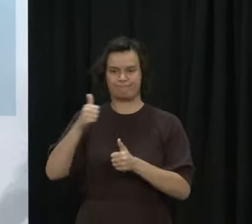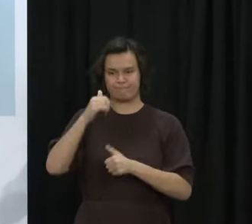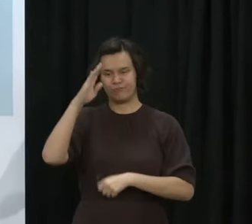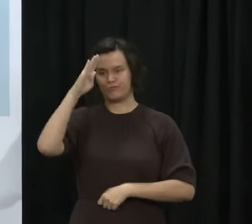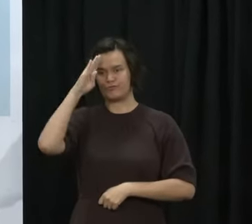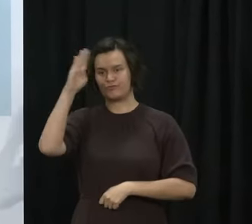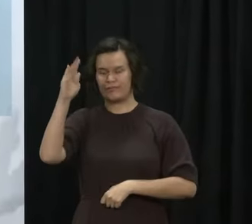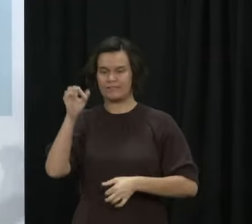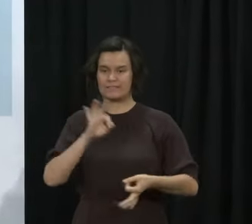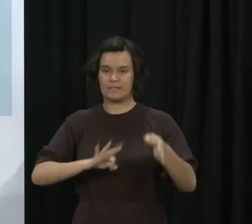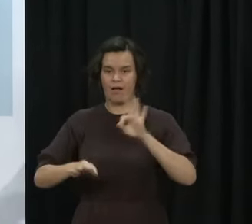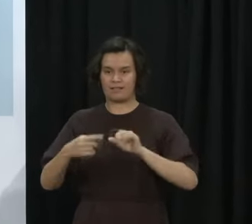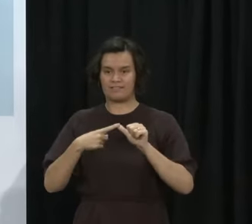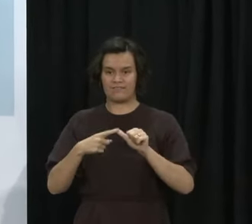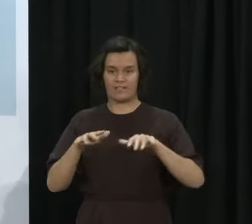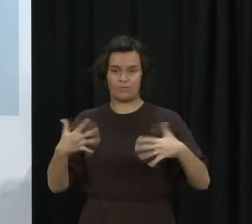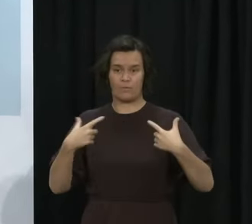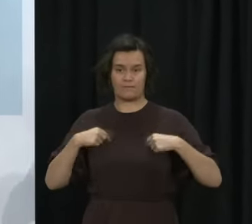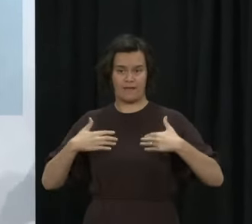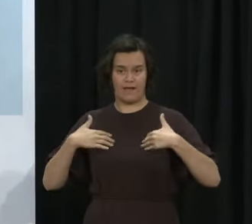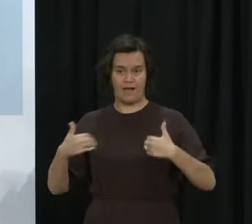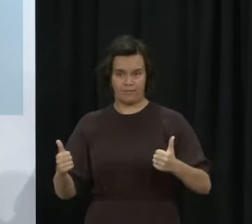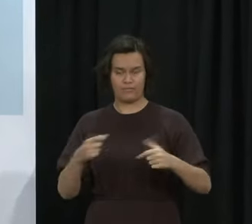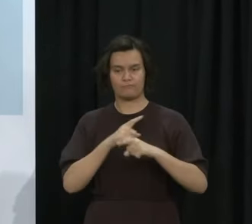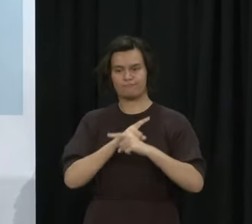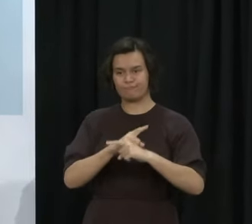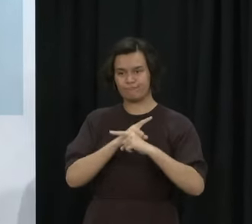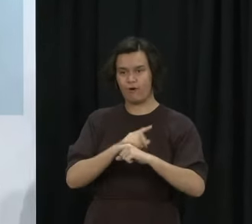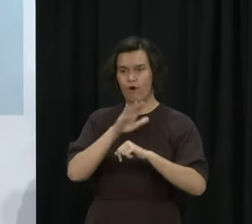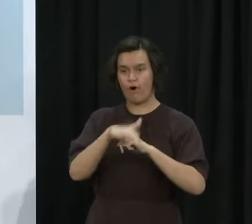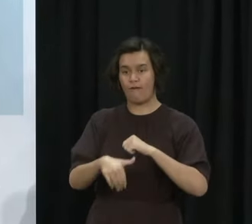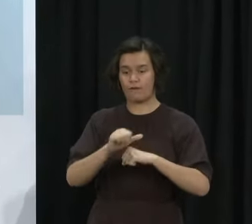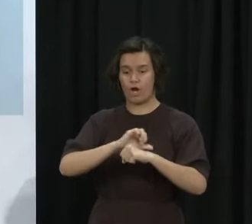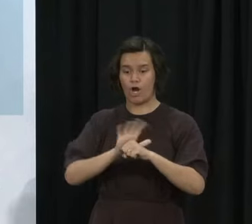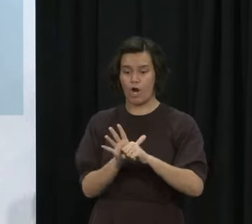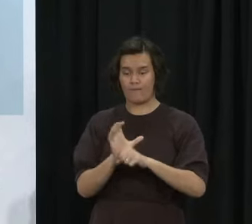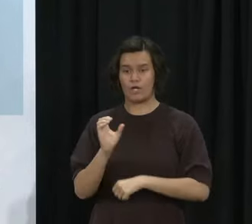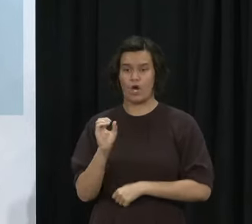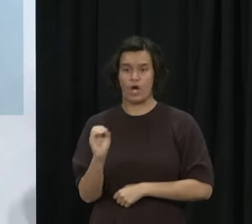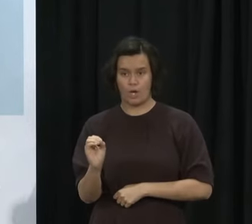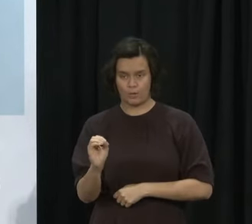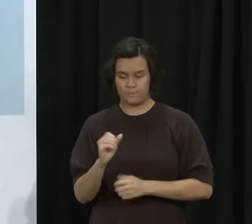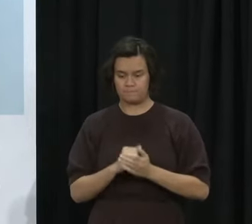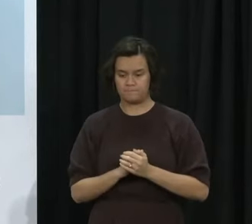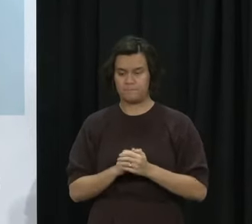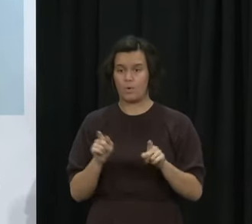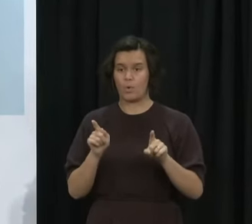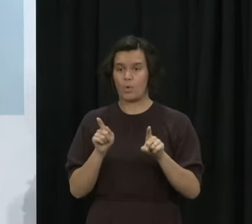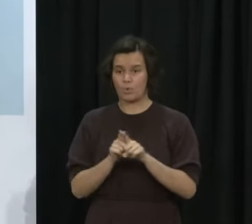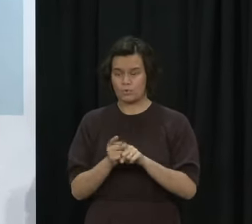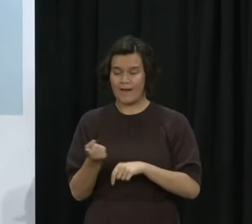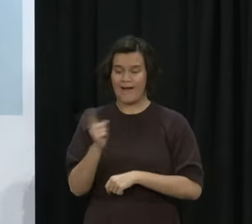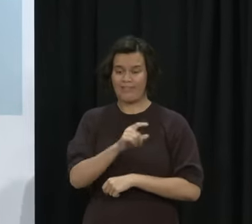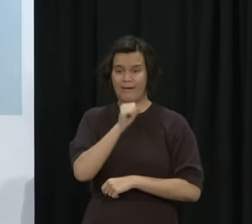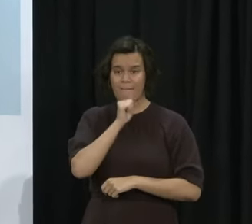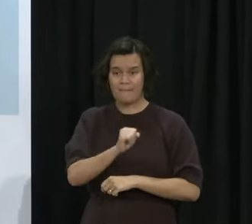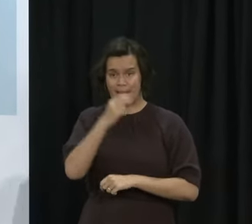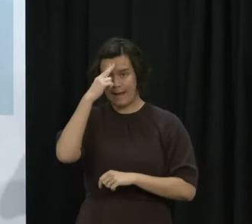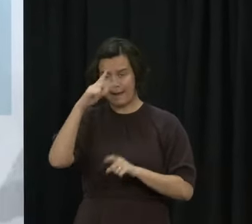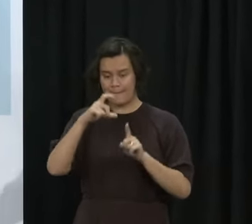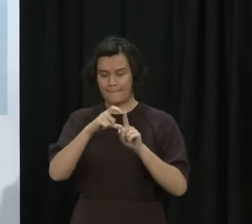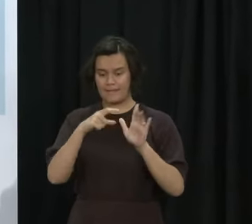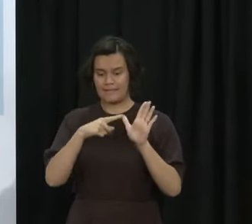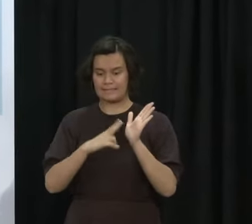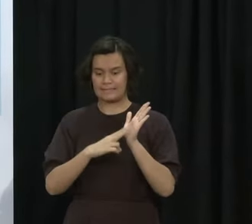about planning on boosters and also the ongoing global developments around Omicron. I've also got Dr Danny DeLore, who will be here to